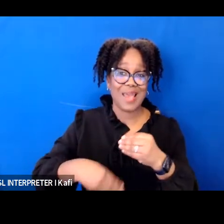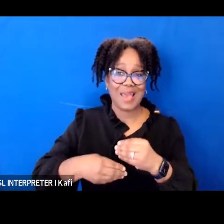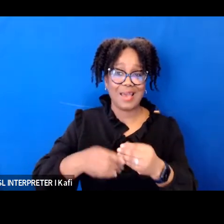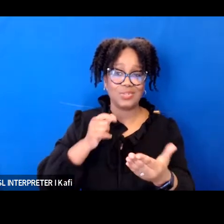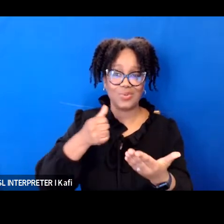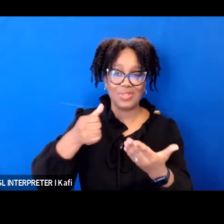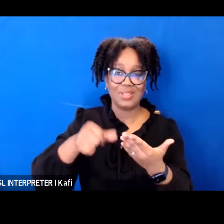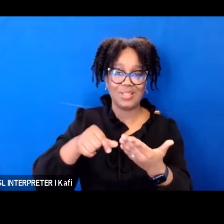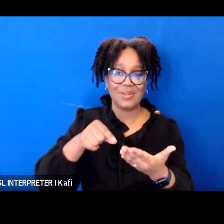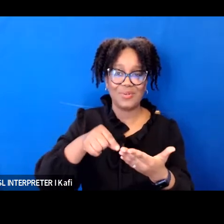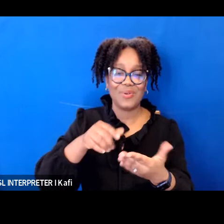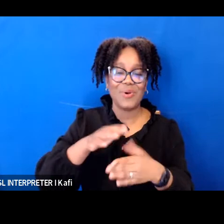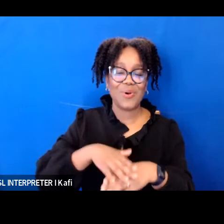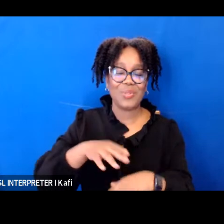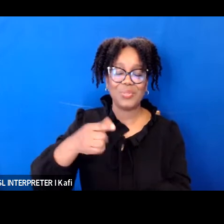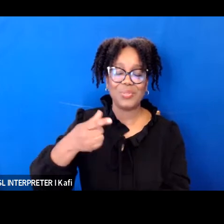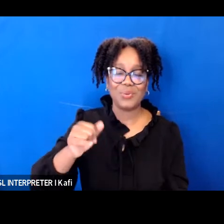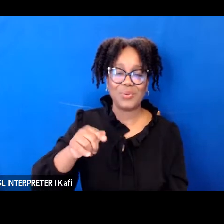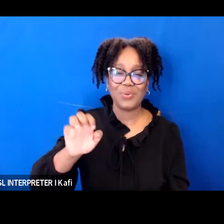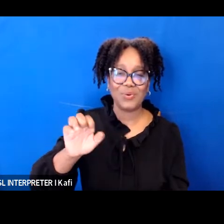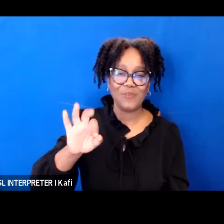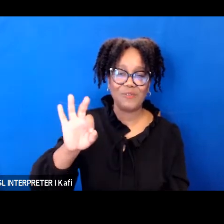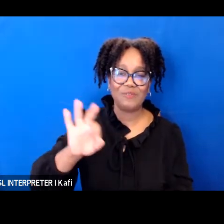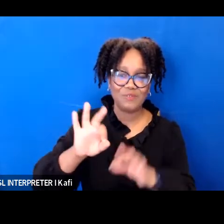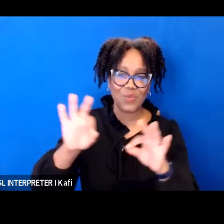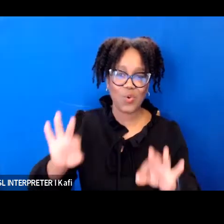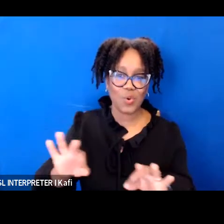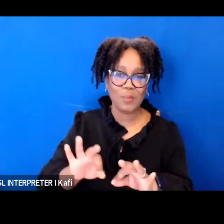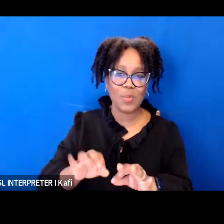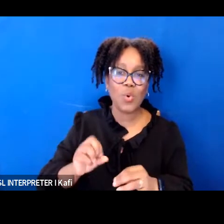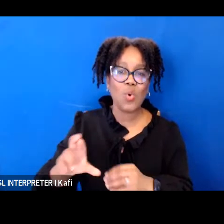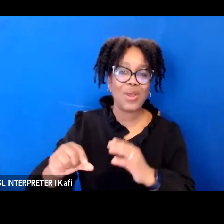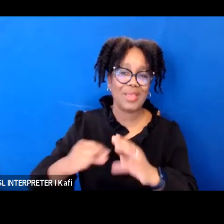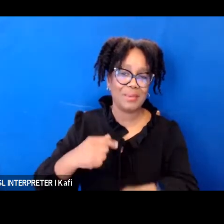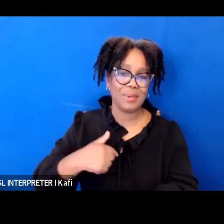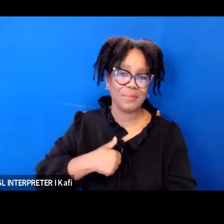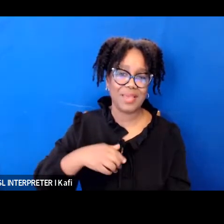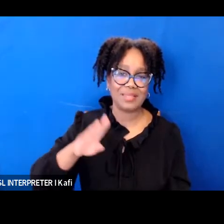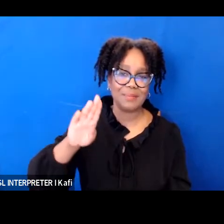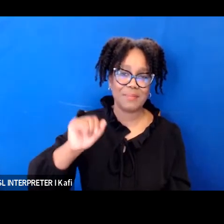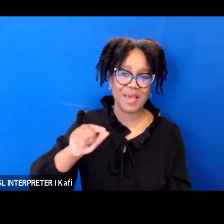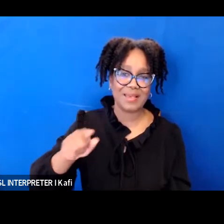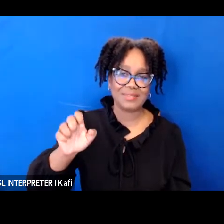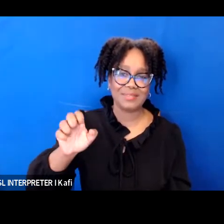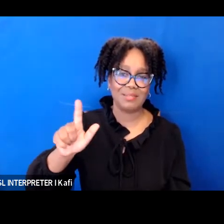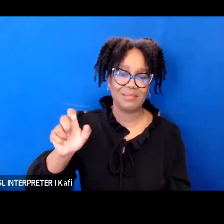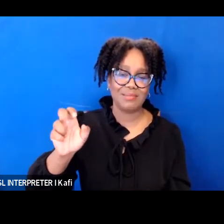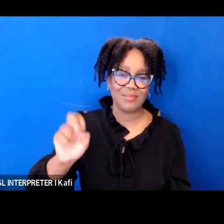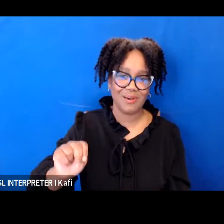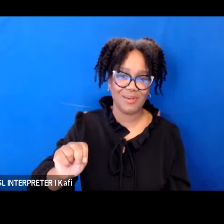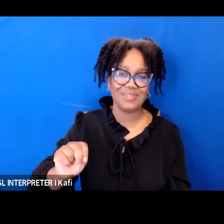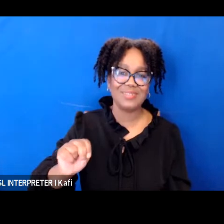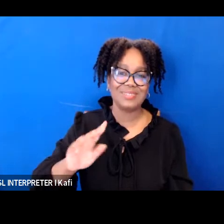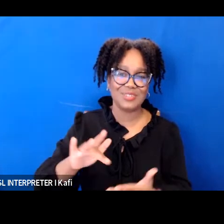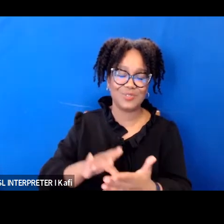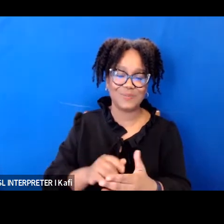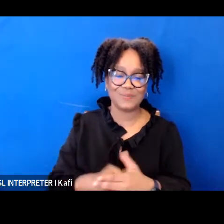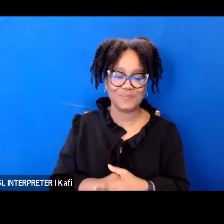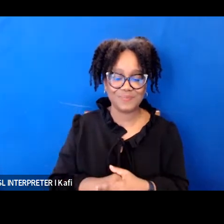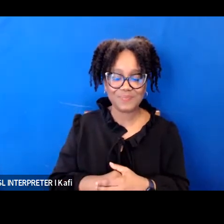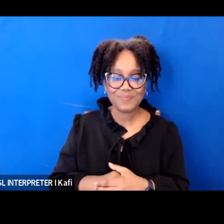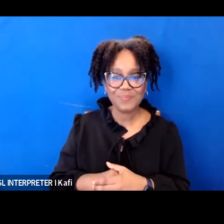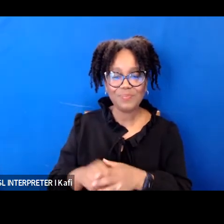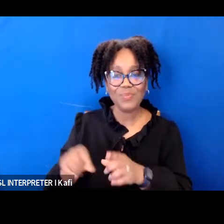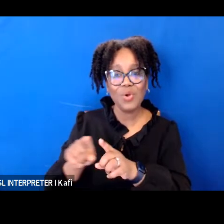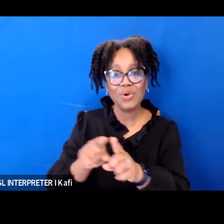me directly at the bazlon center and other ways you can take action um we have been the bazlon center has been